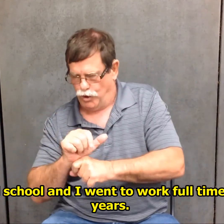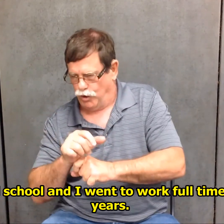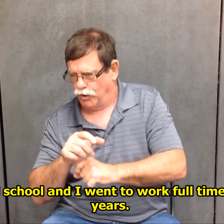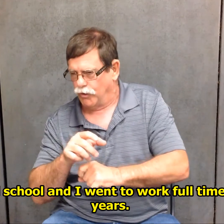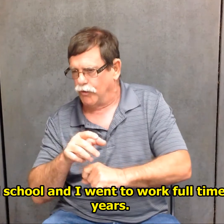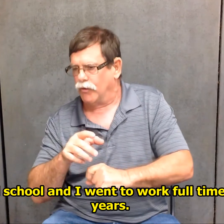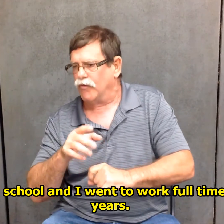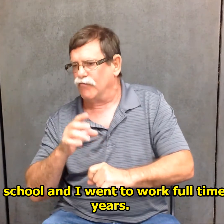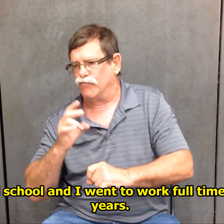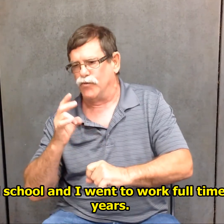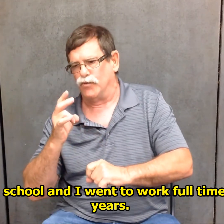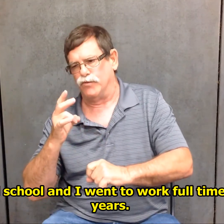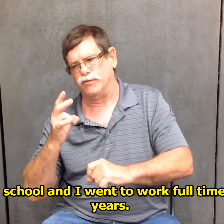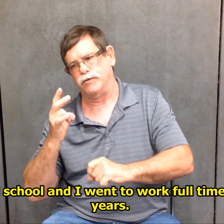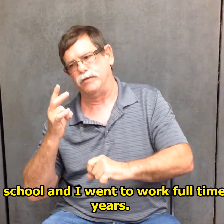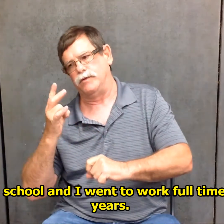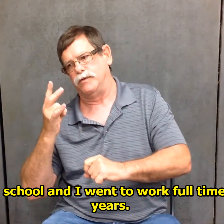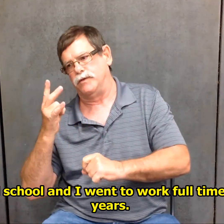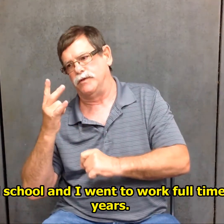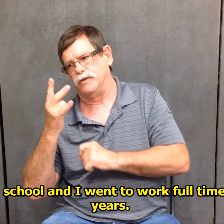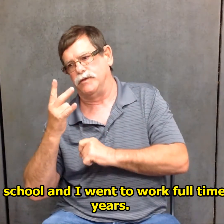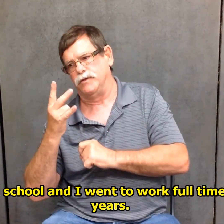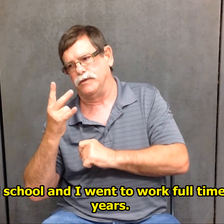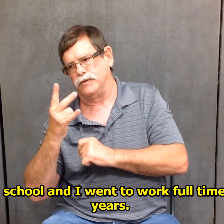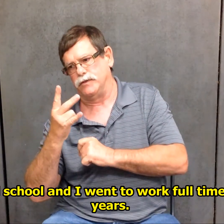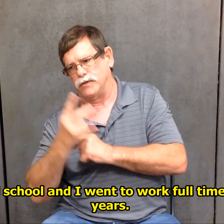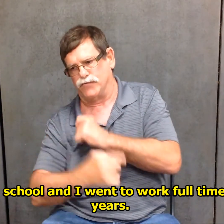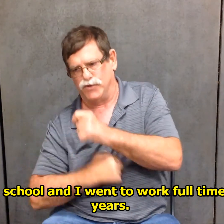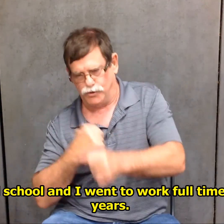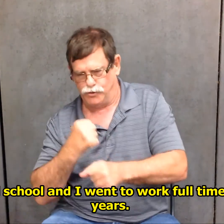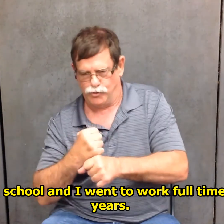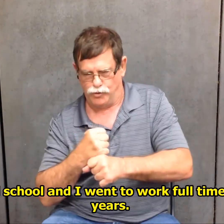I attended school and I went to work full-time for seven years.